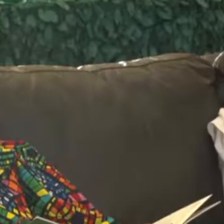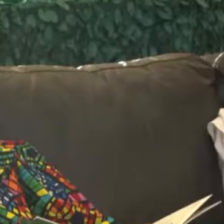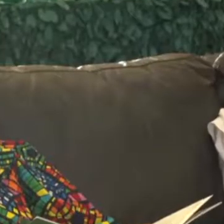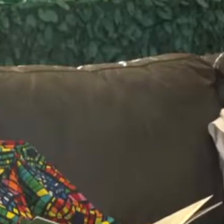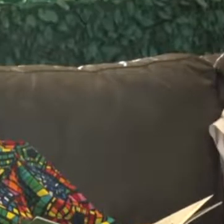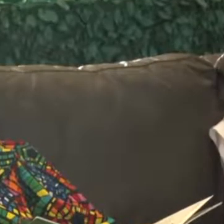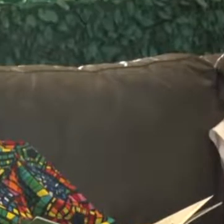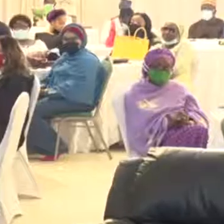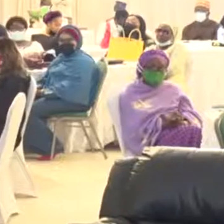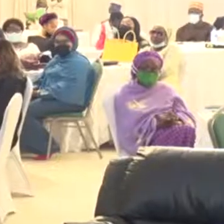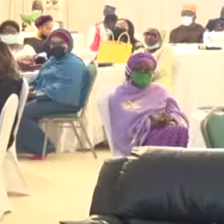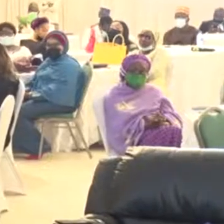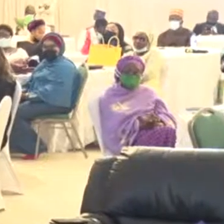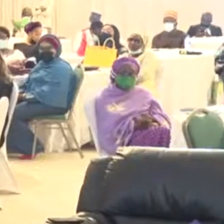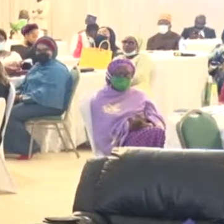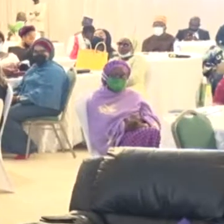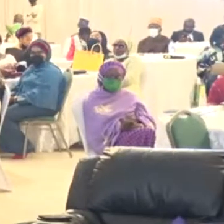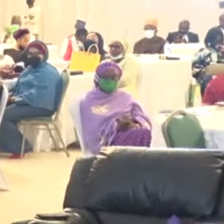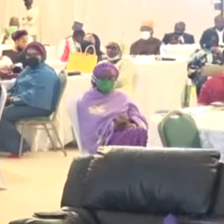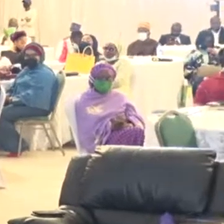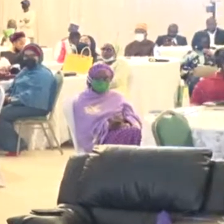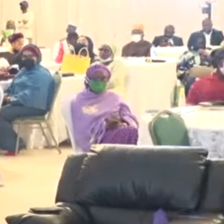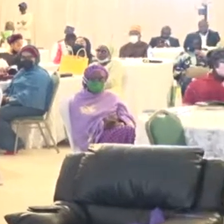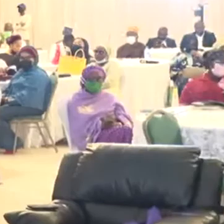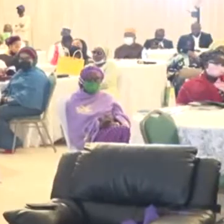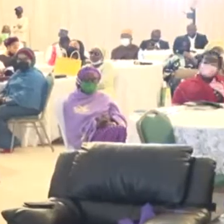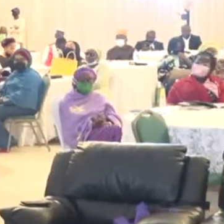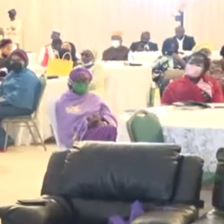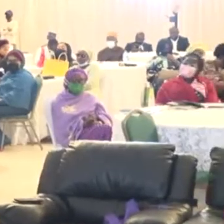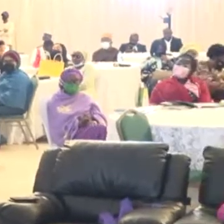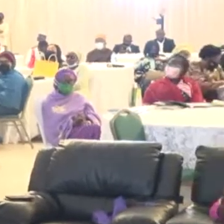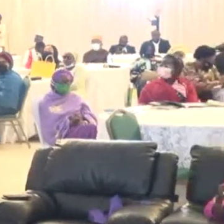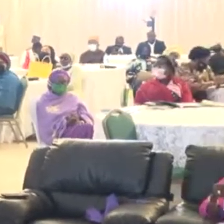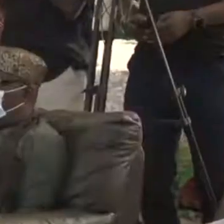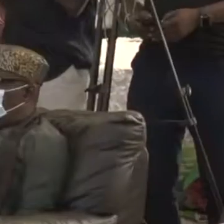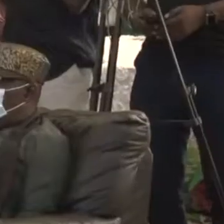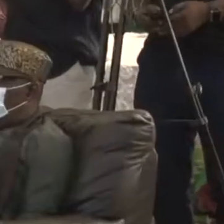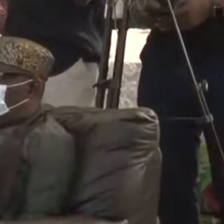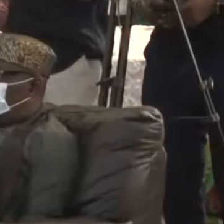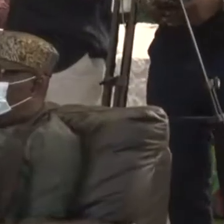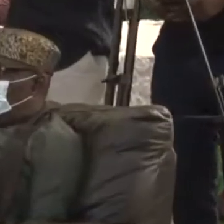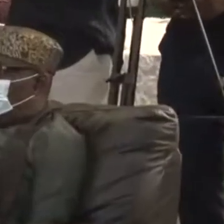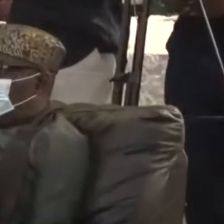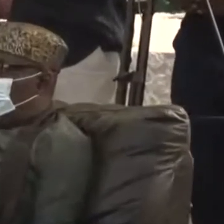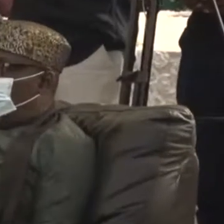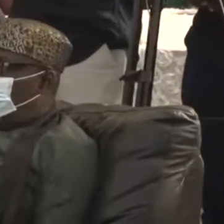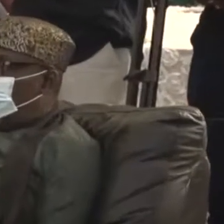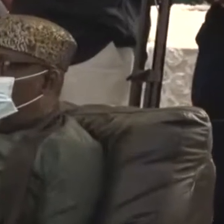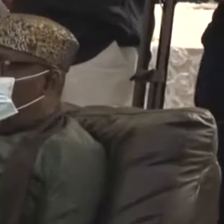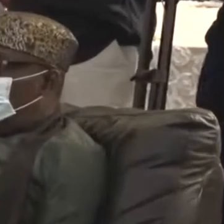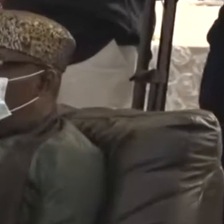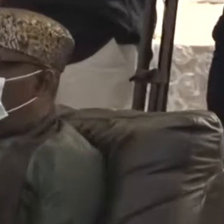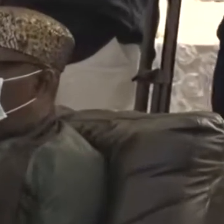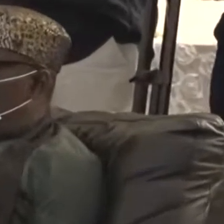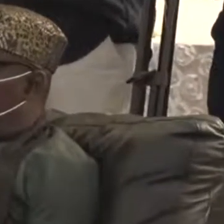affect women and girls. Tallinn recalled that the AU heads of state and government had a 33rd summit held in February